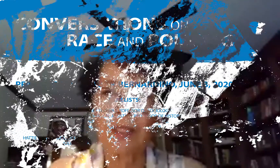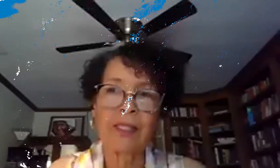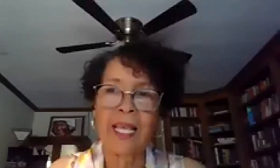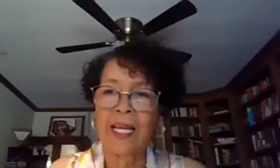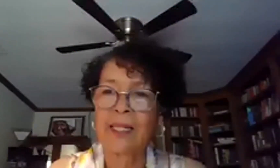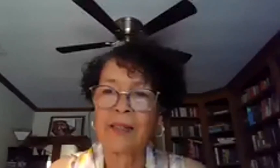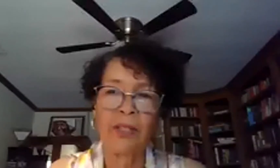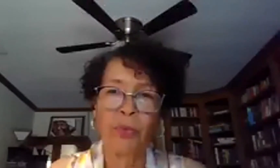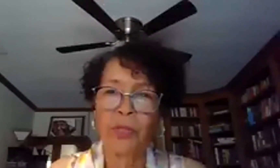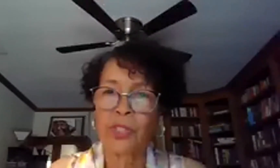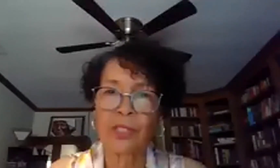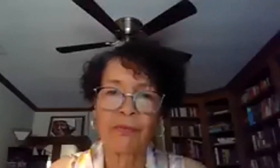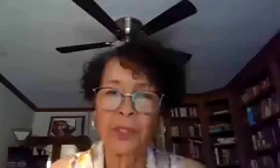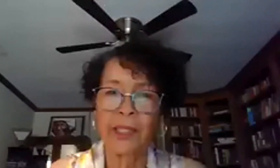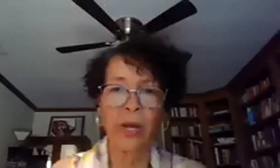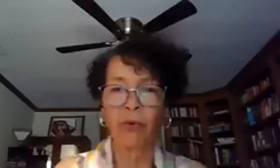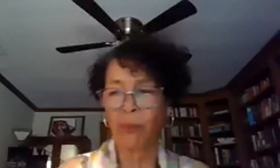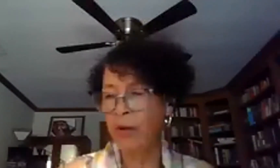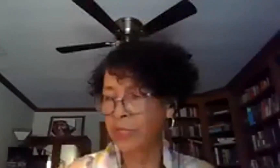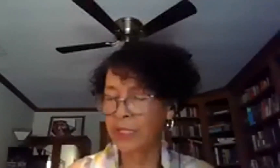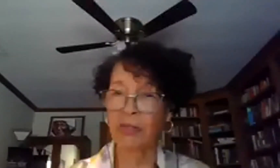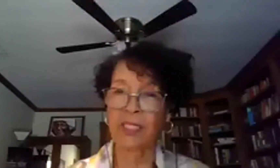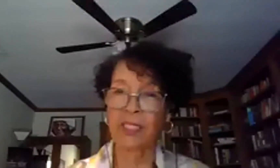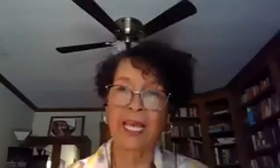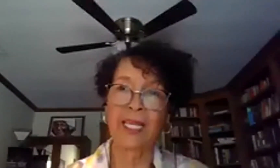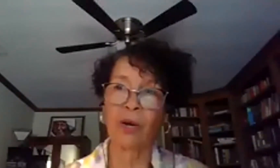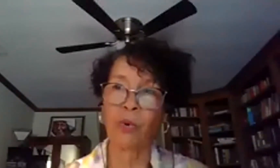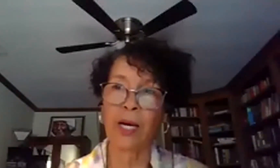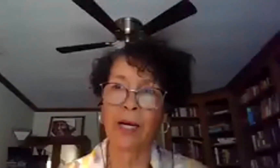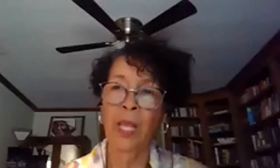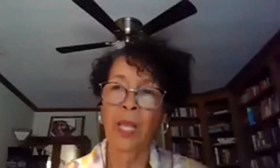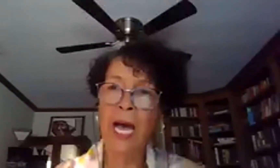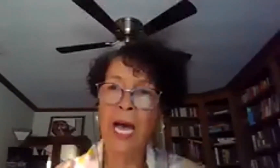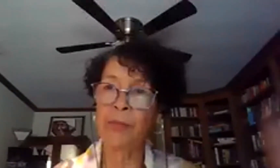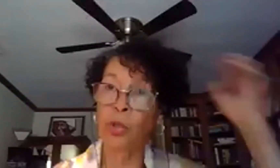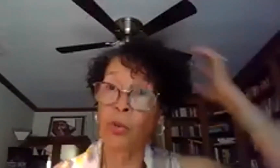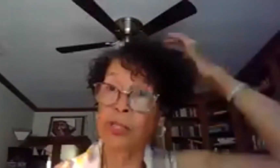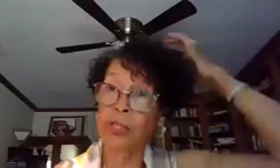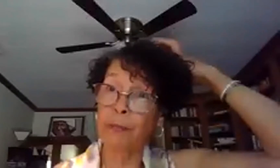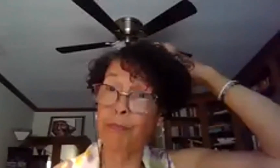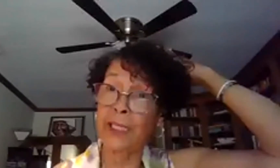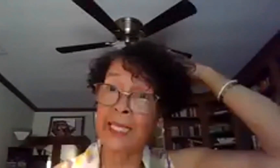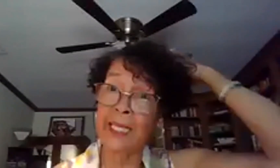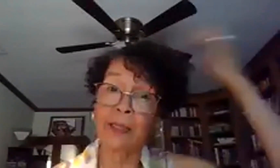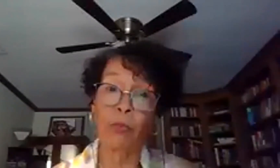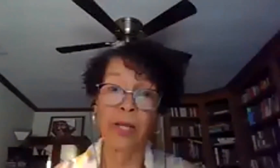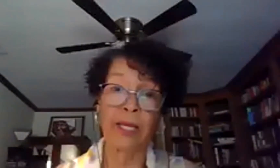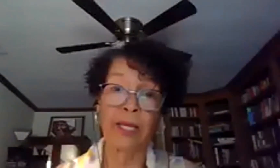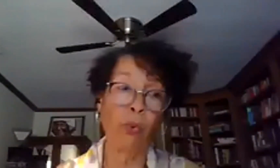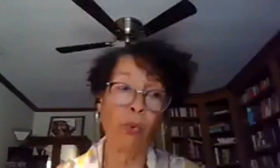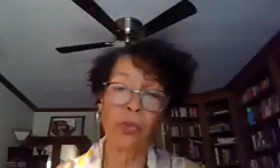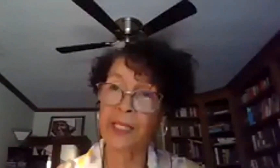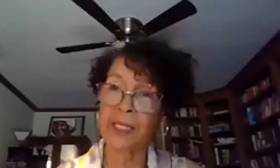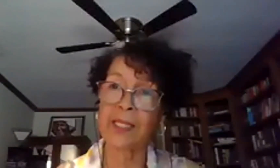and, you know, we're just really well-rounded here today. So I am going to begin with